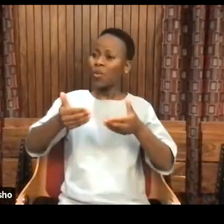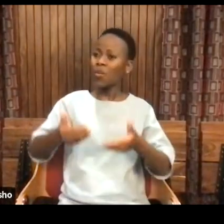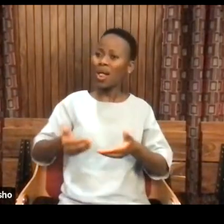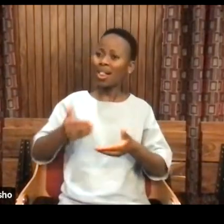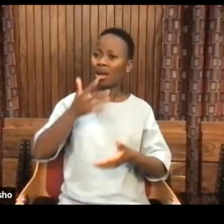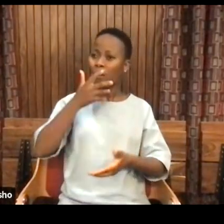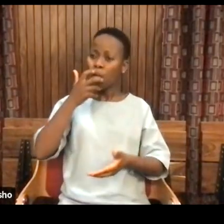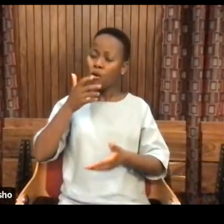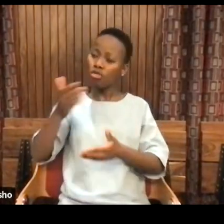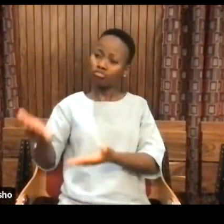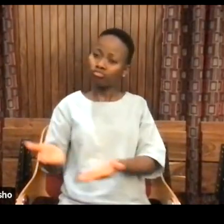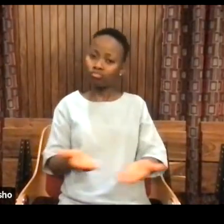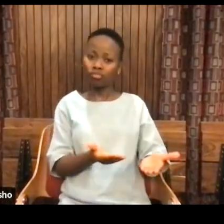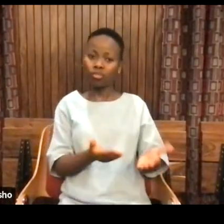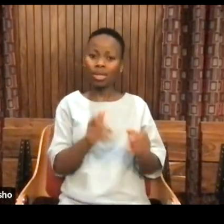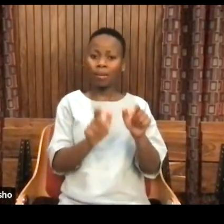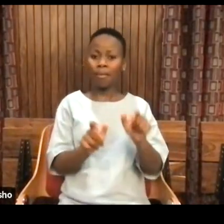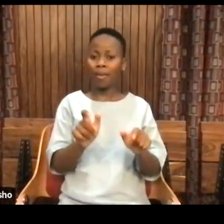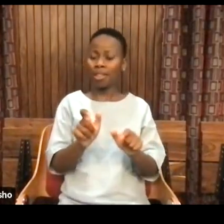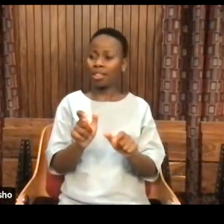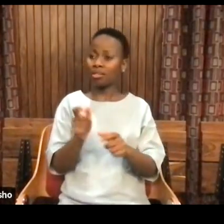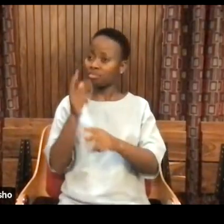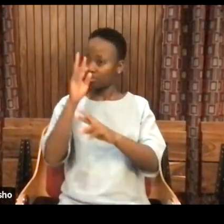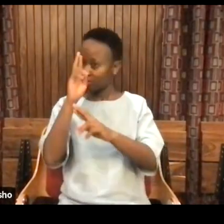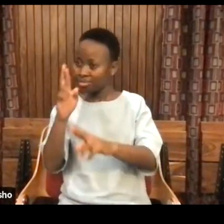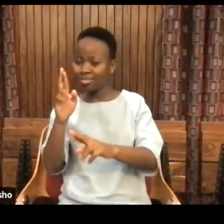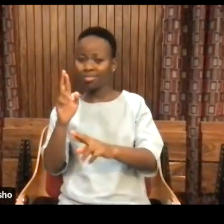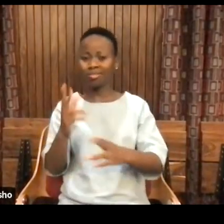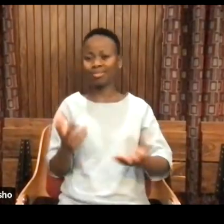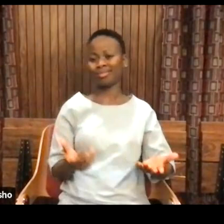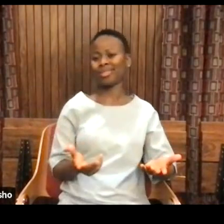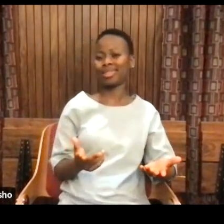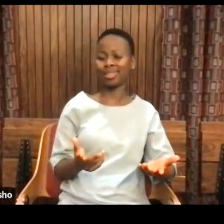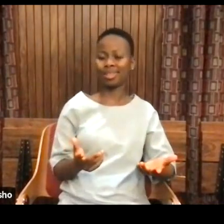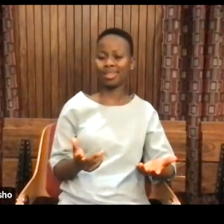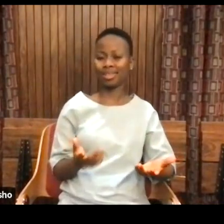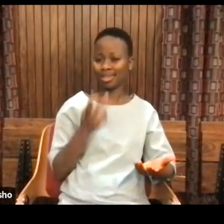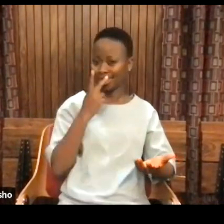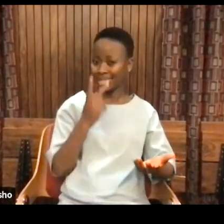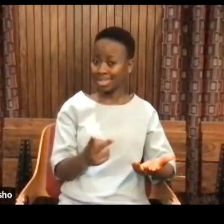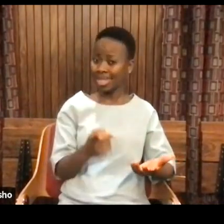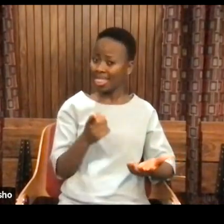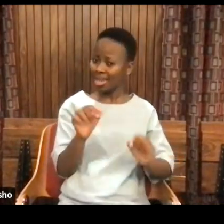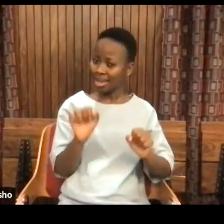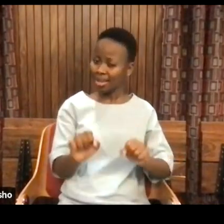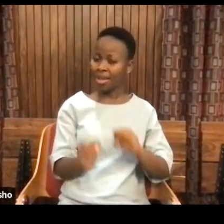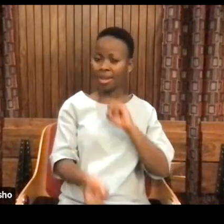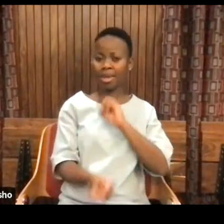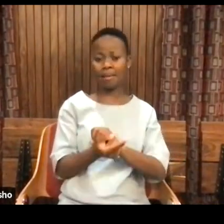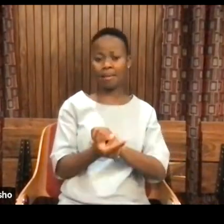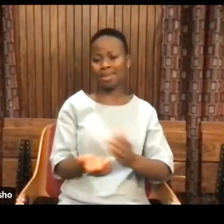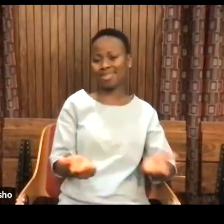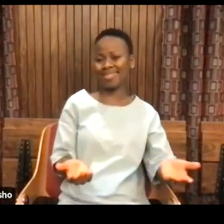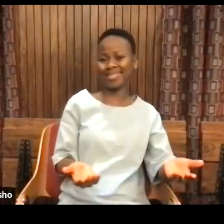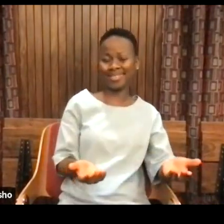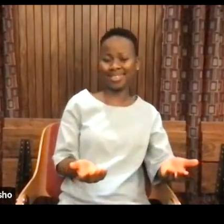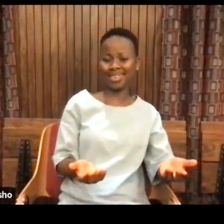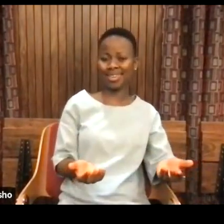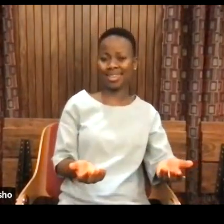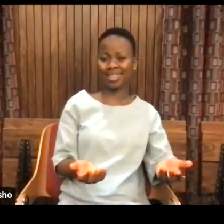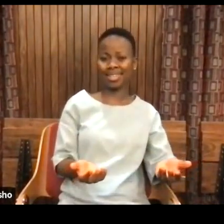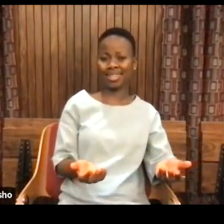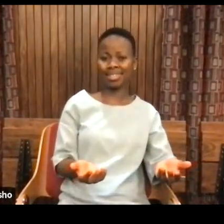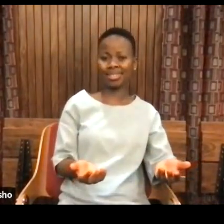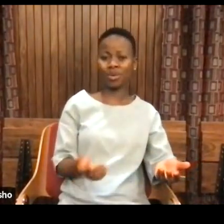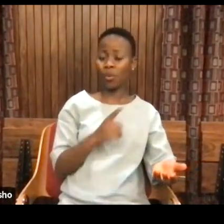respect and dignity. A house that enables to set the conditions of possibility that don't make